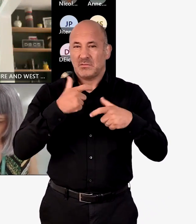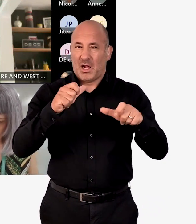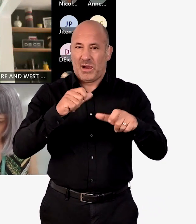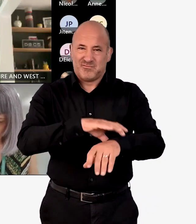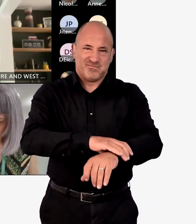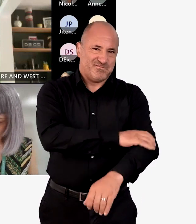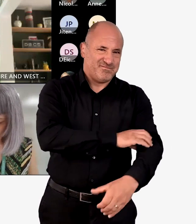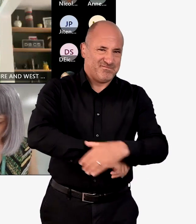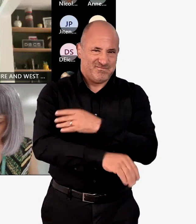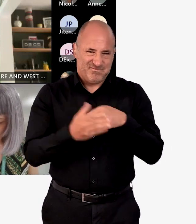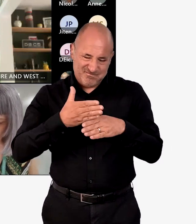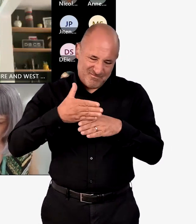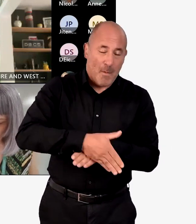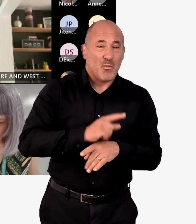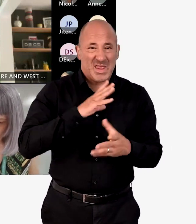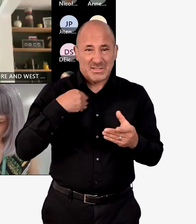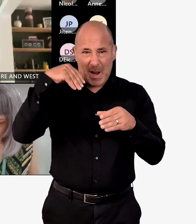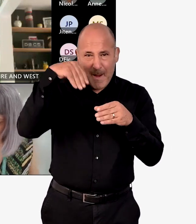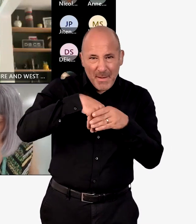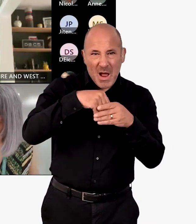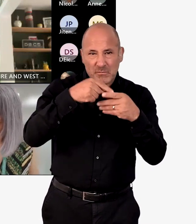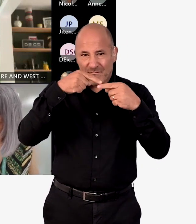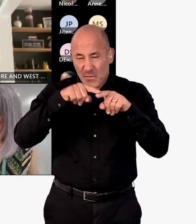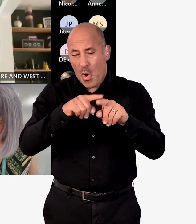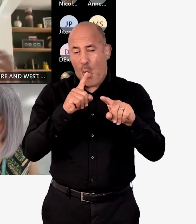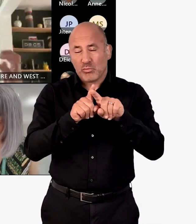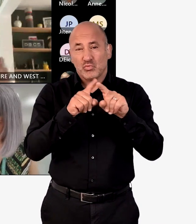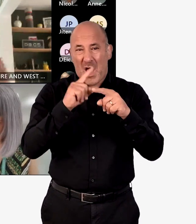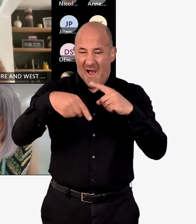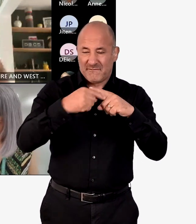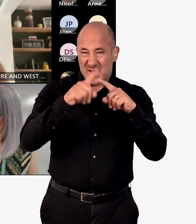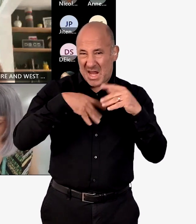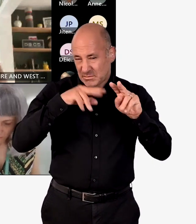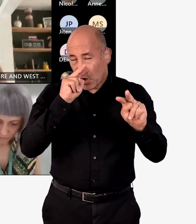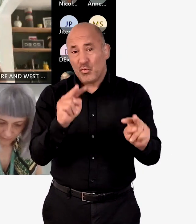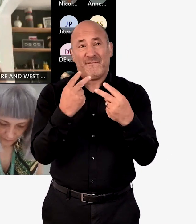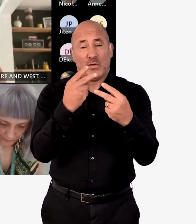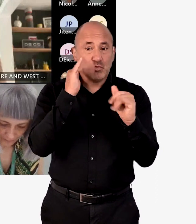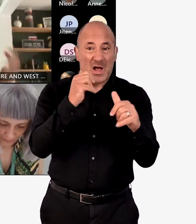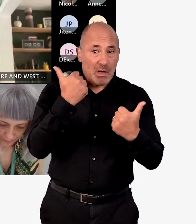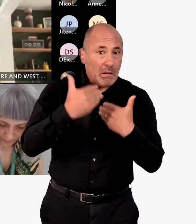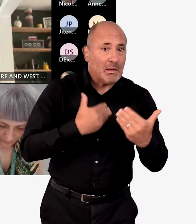And recognise that there's still considerable work to do to to actually implement and to make sure we're reviewing annually.